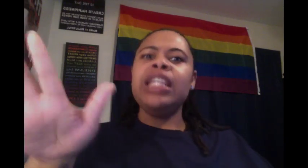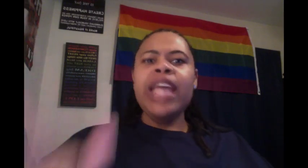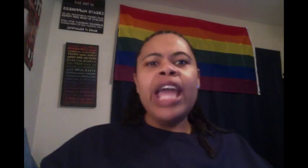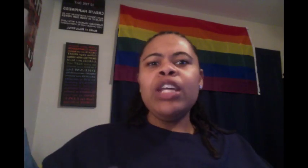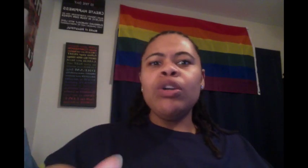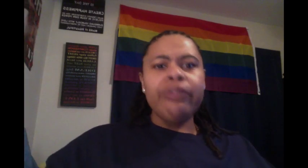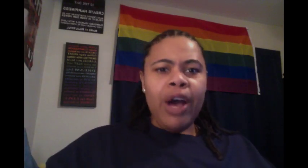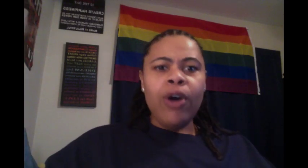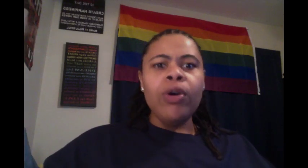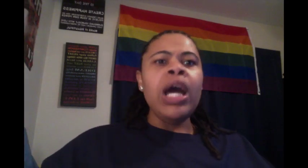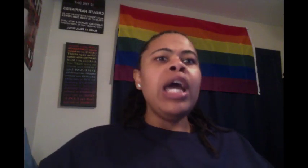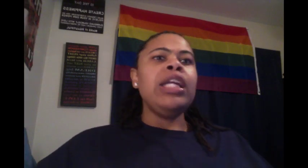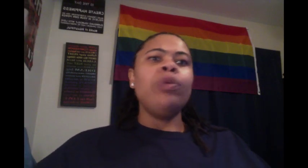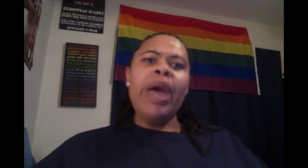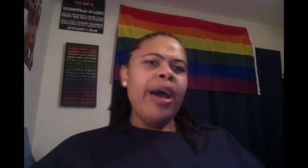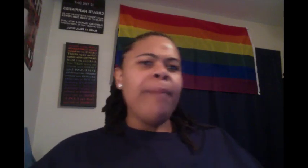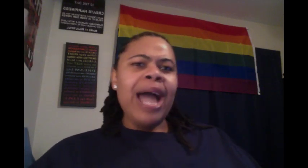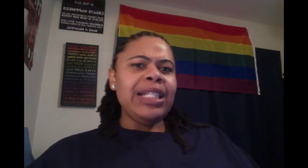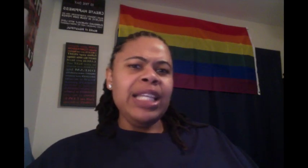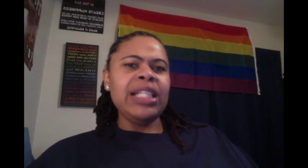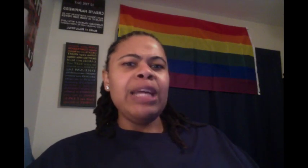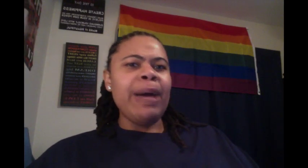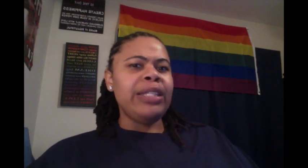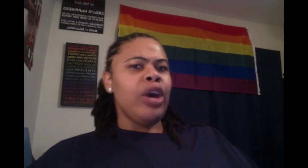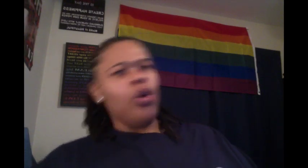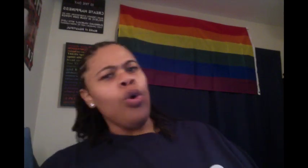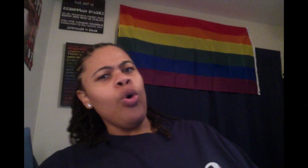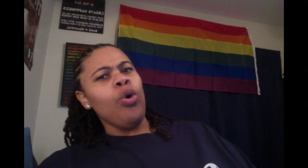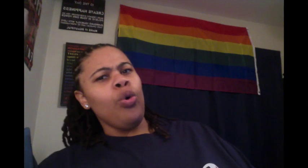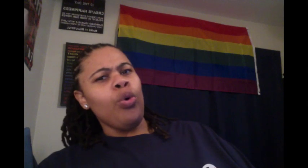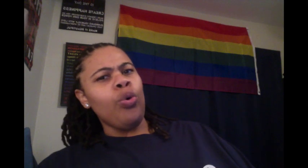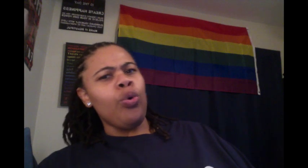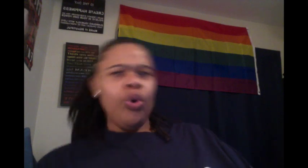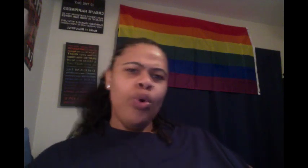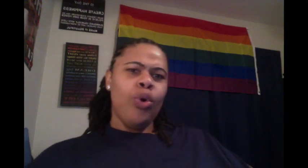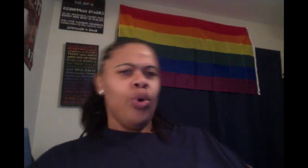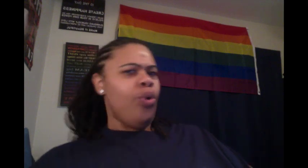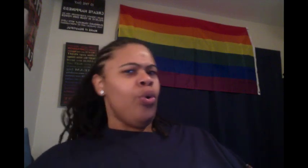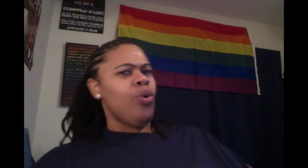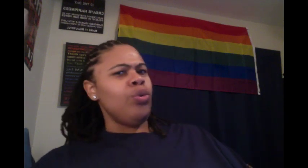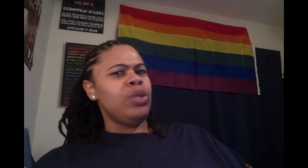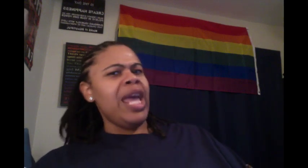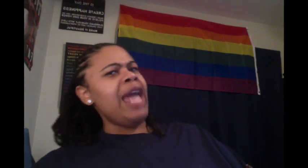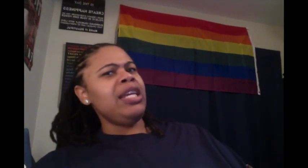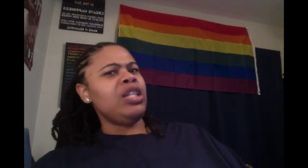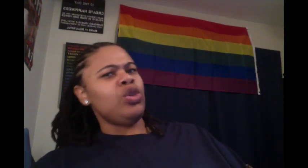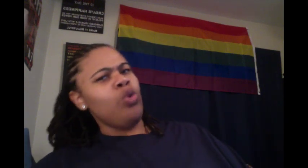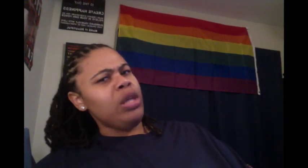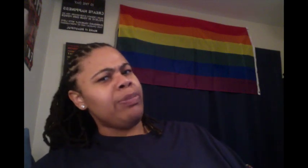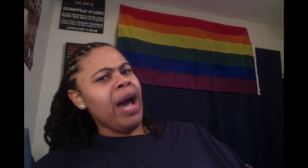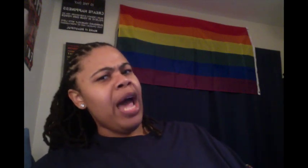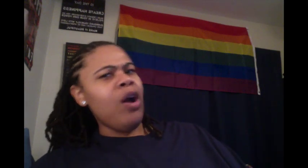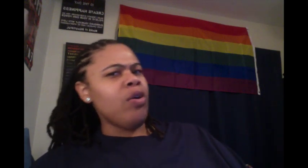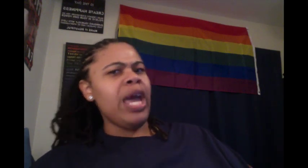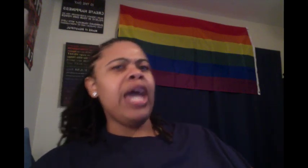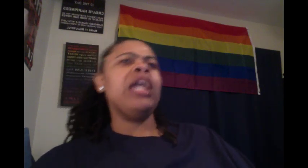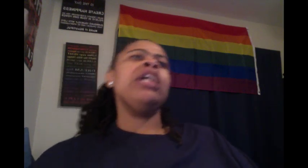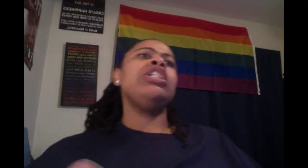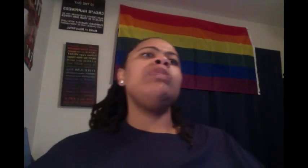daddy on the phone. And the way her body tensed up, I said, ooh, ooh, daddy is a sore spot. Okay. She was